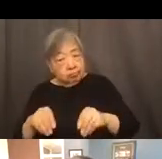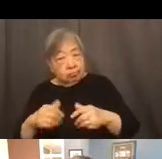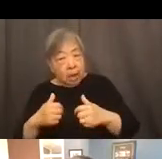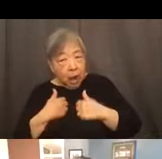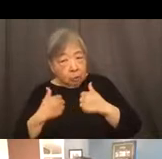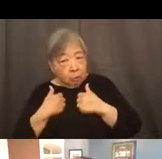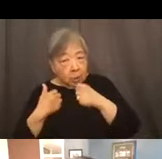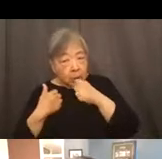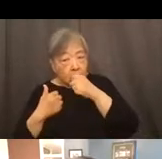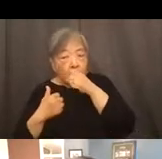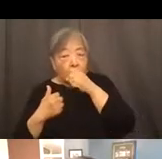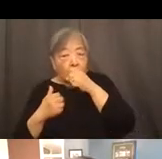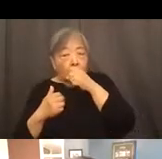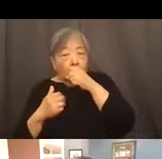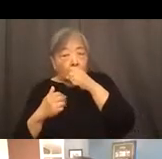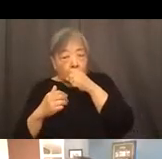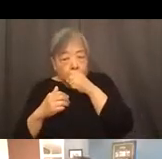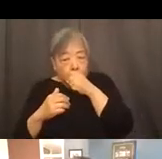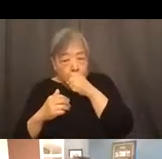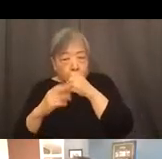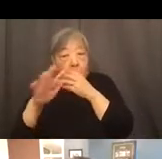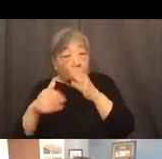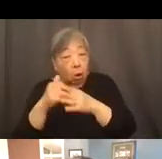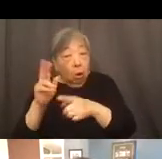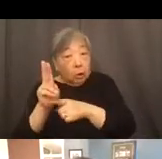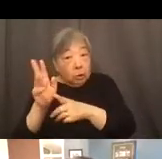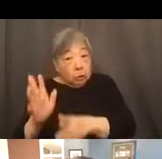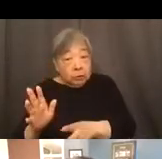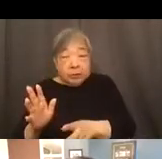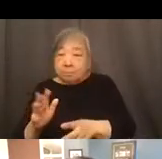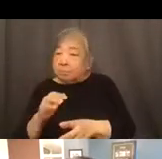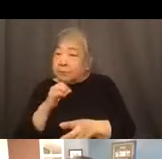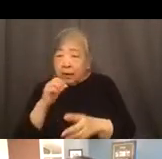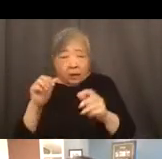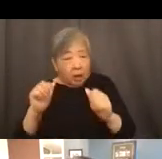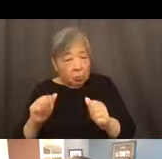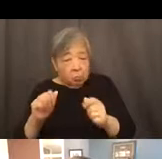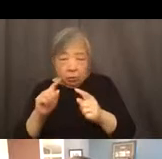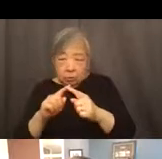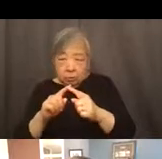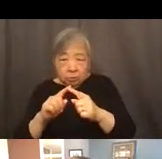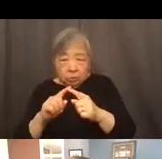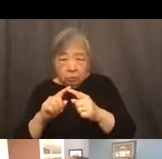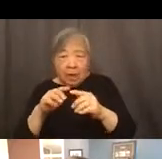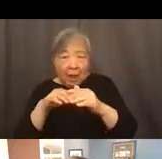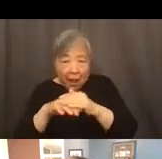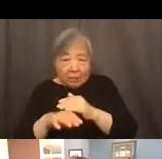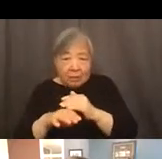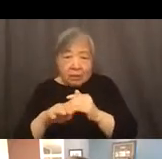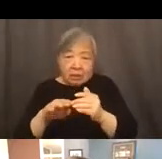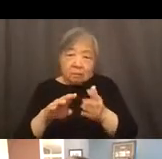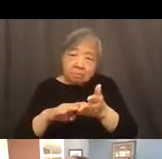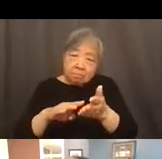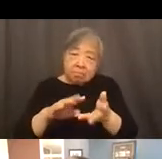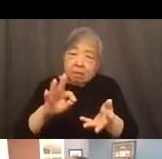all consumers, all members of our society are not able to access a forbearance at the same